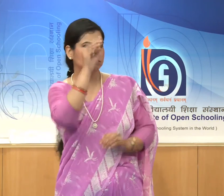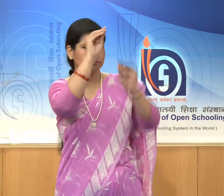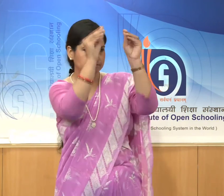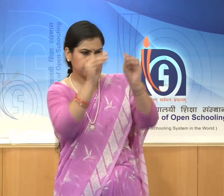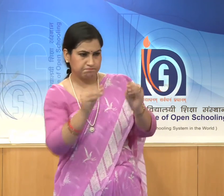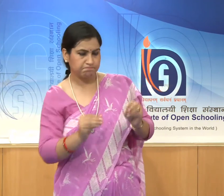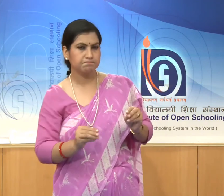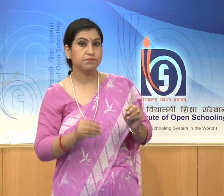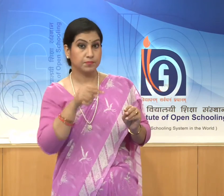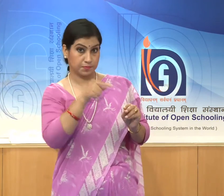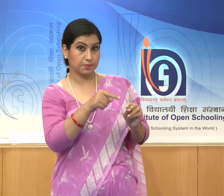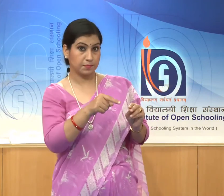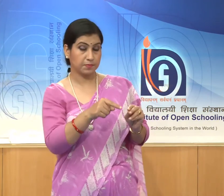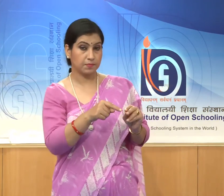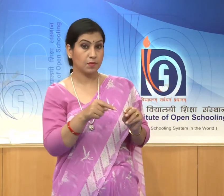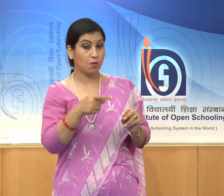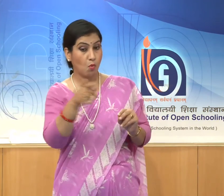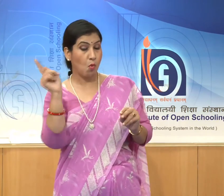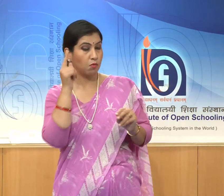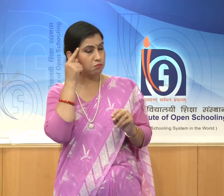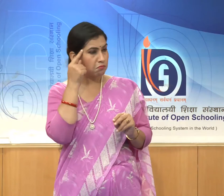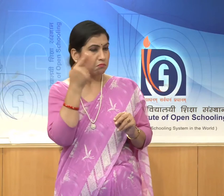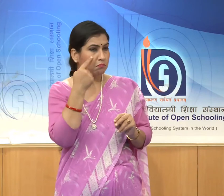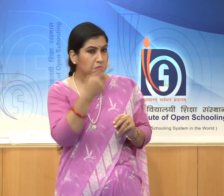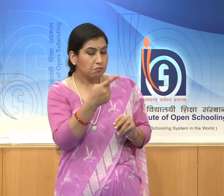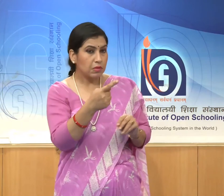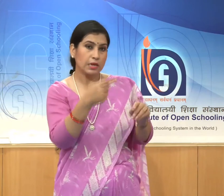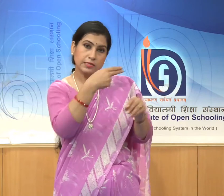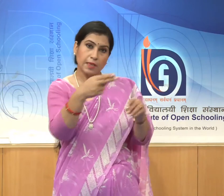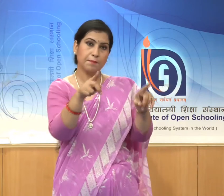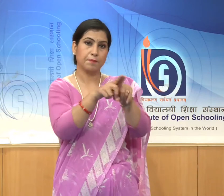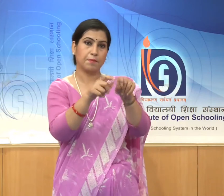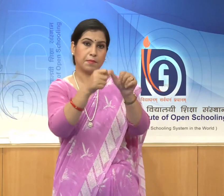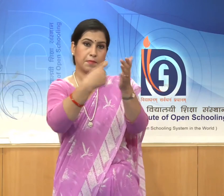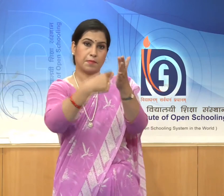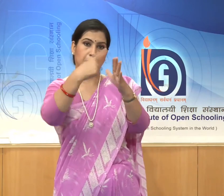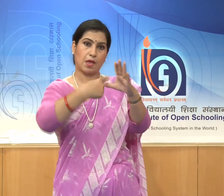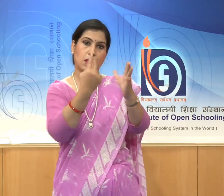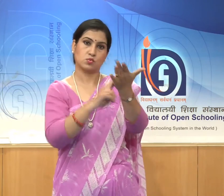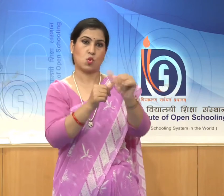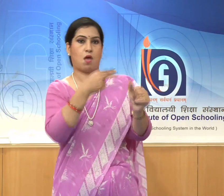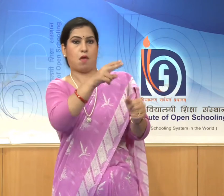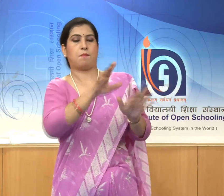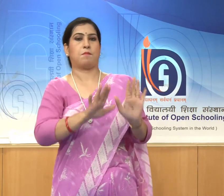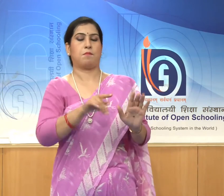which is identified as Orjunas has been shown